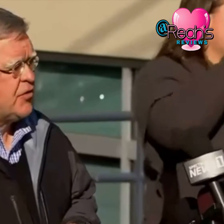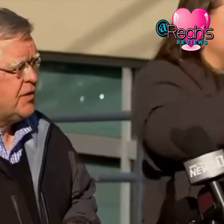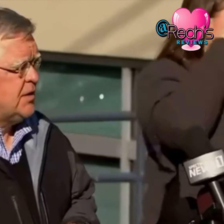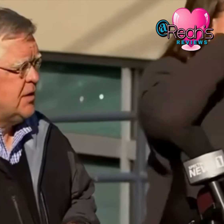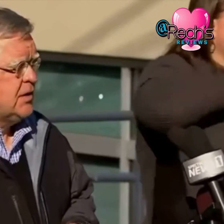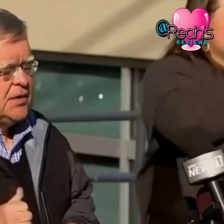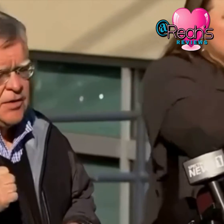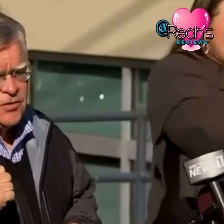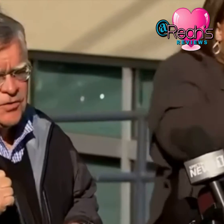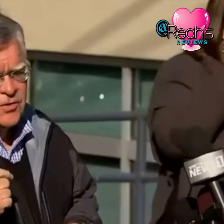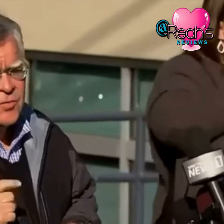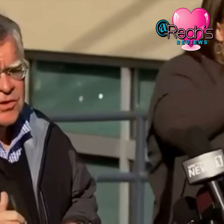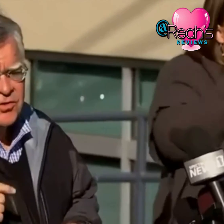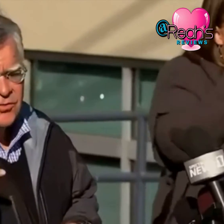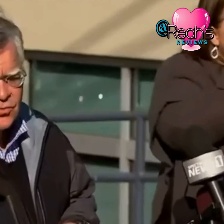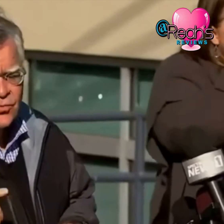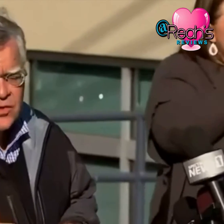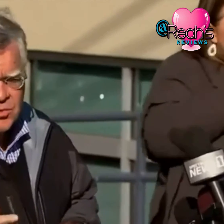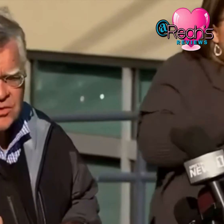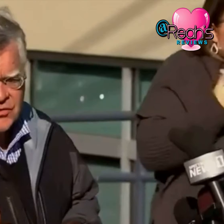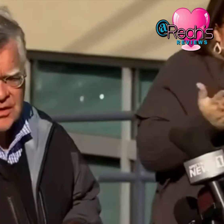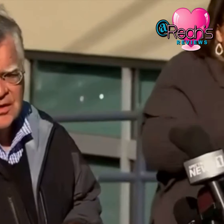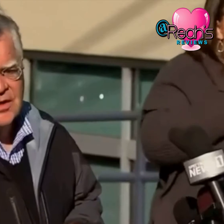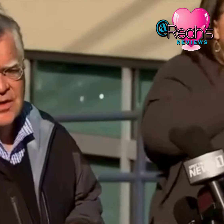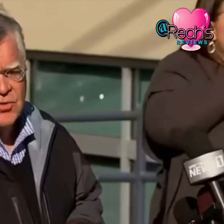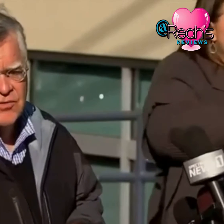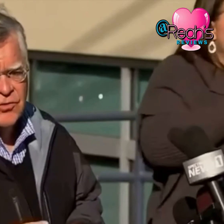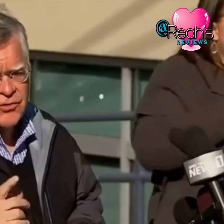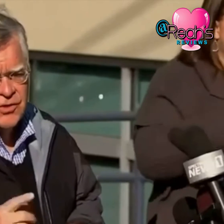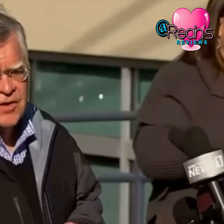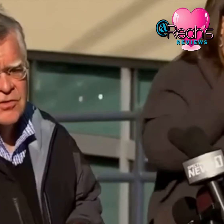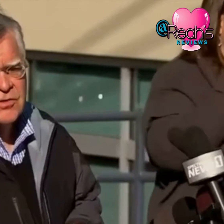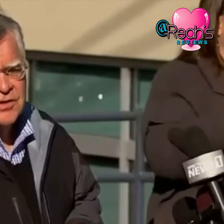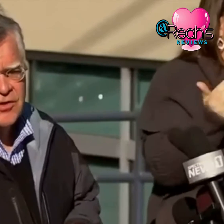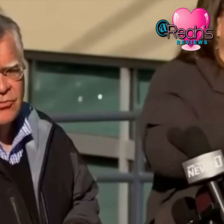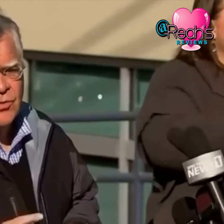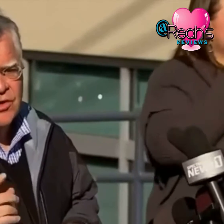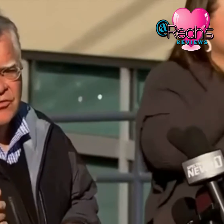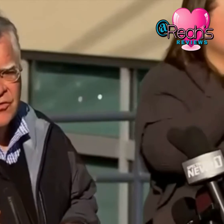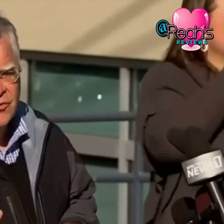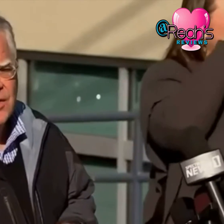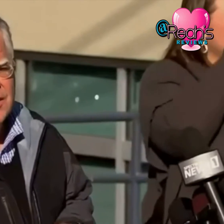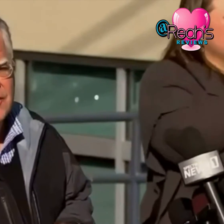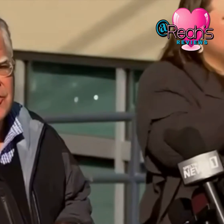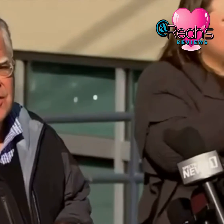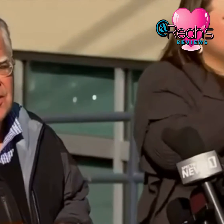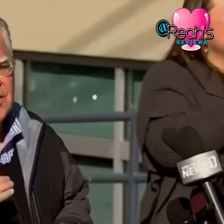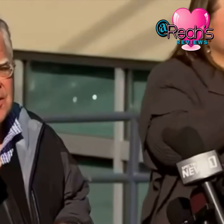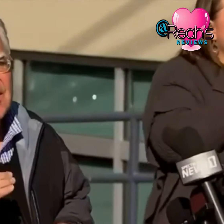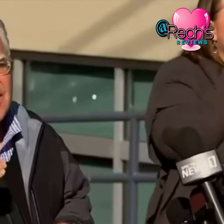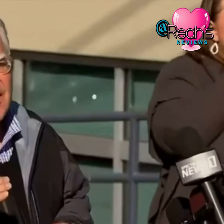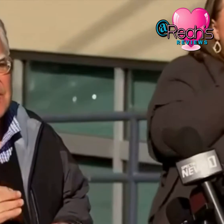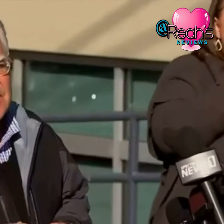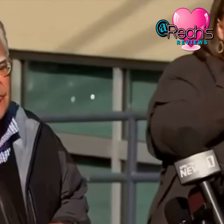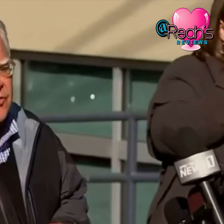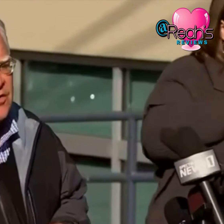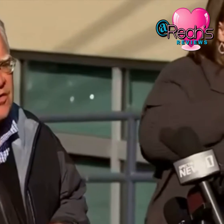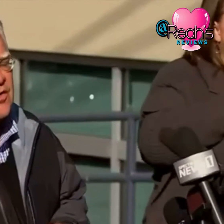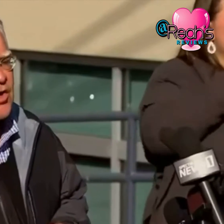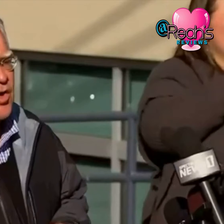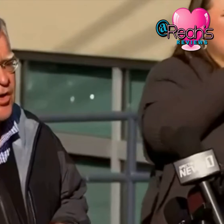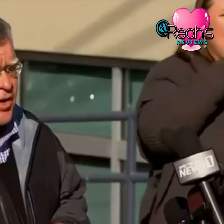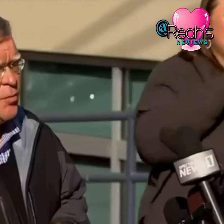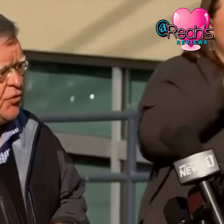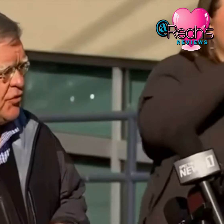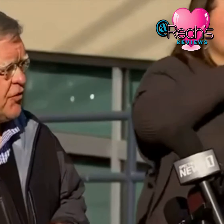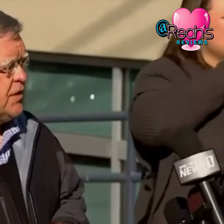our own city to commit to rebuilding and i'm grateful to governor lee's request to the white house today to have a national